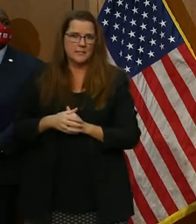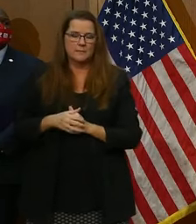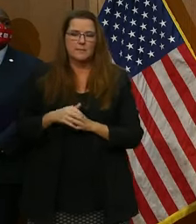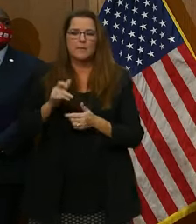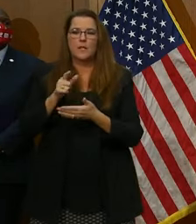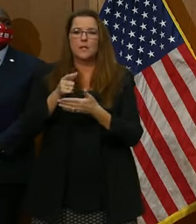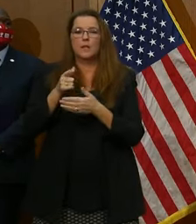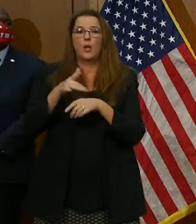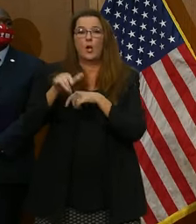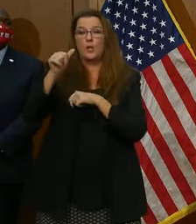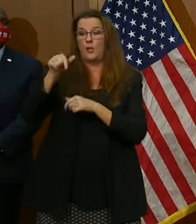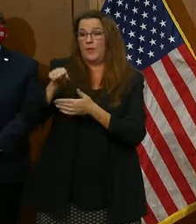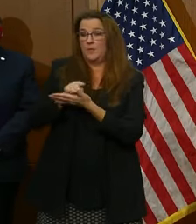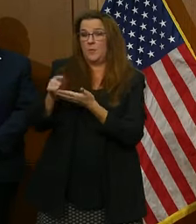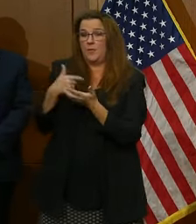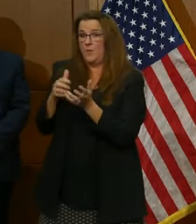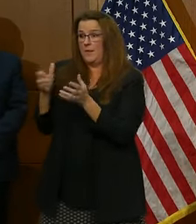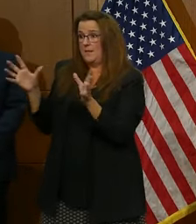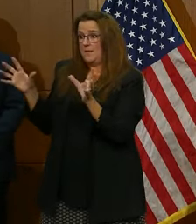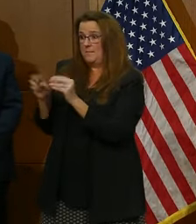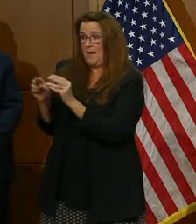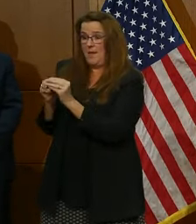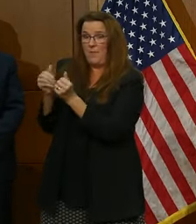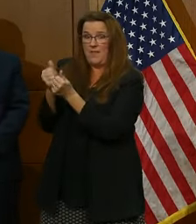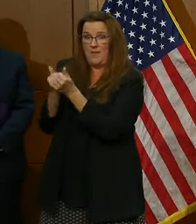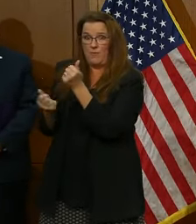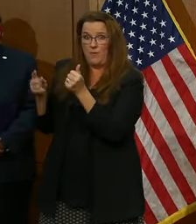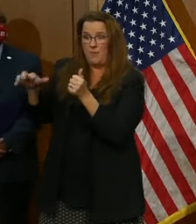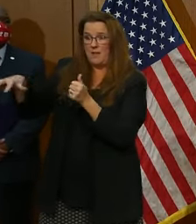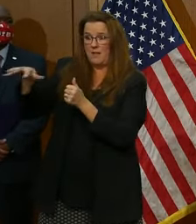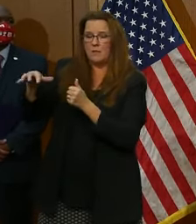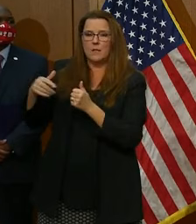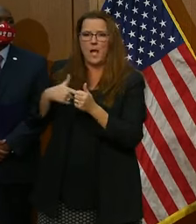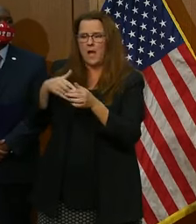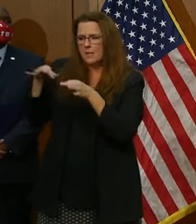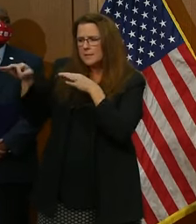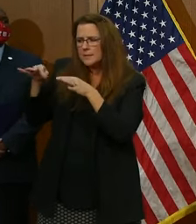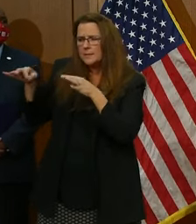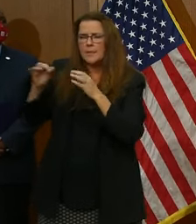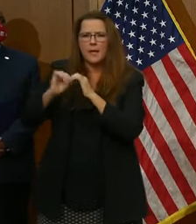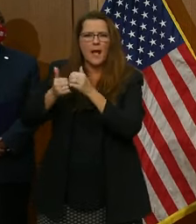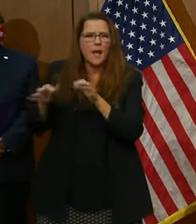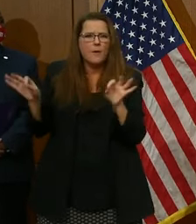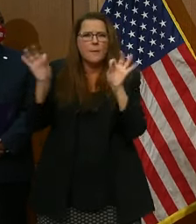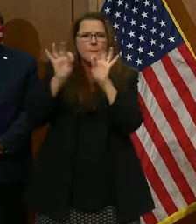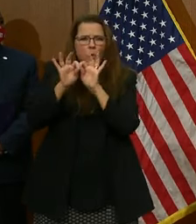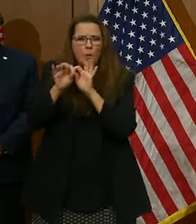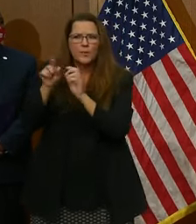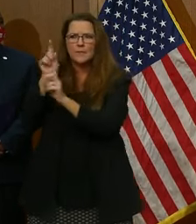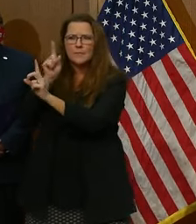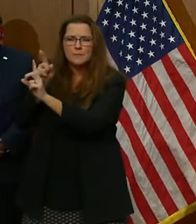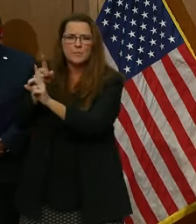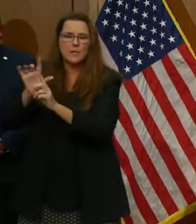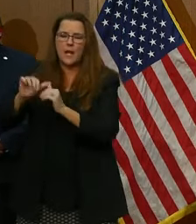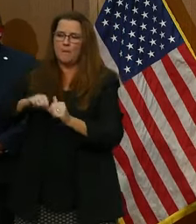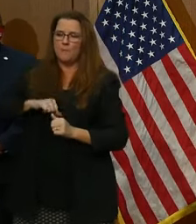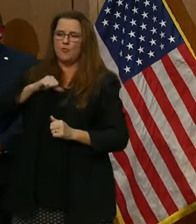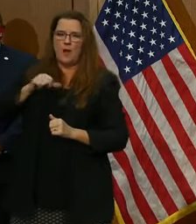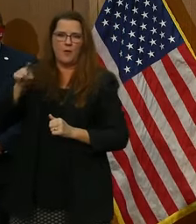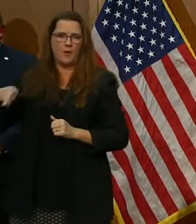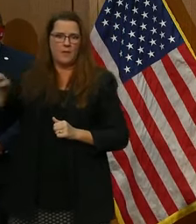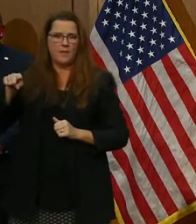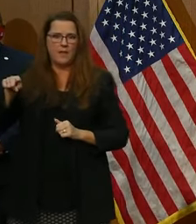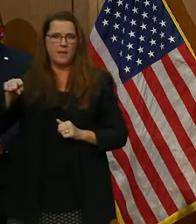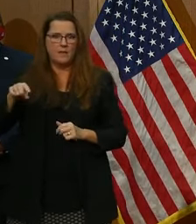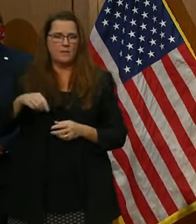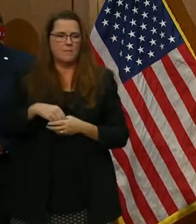Bowser and I met with them. I told them how important this mission is and how proud I am of them. I do not want